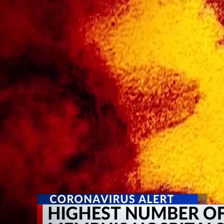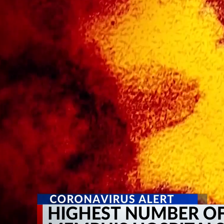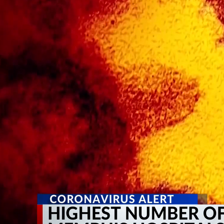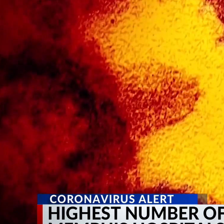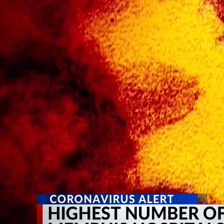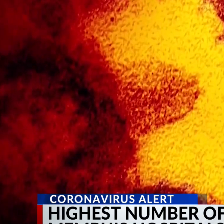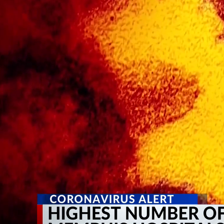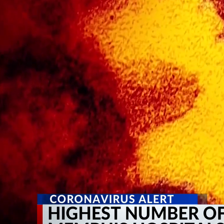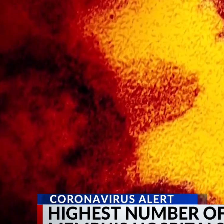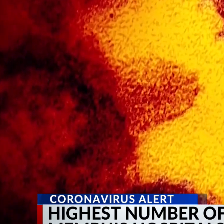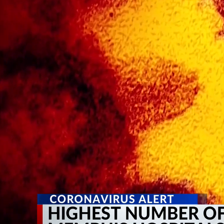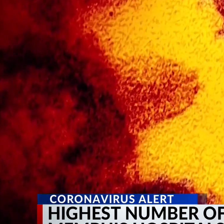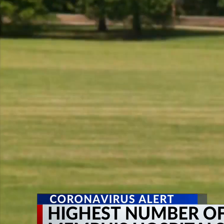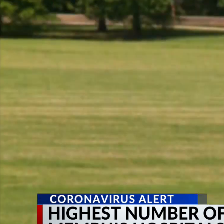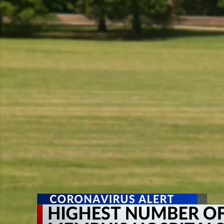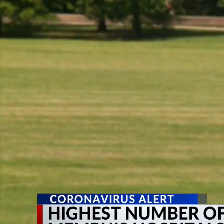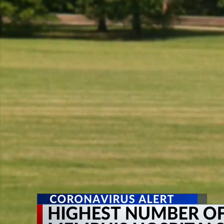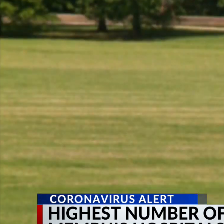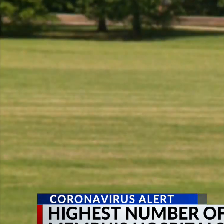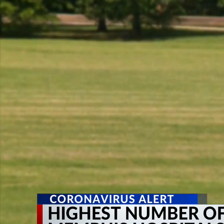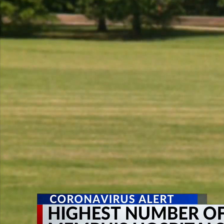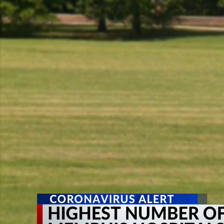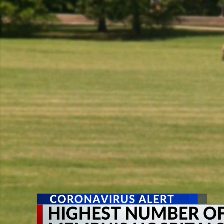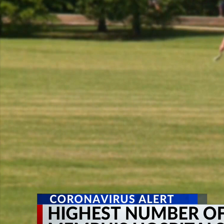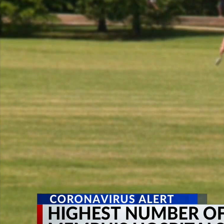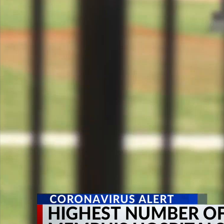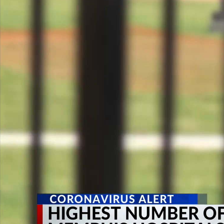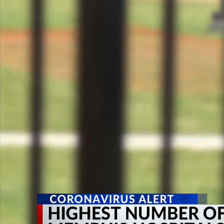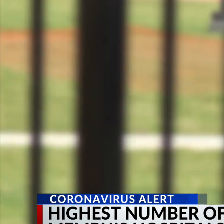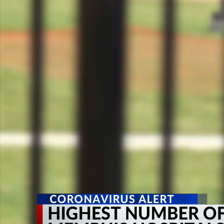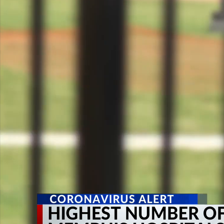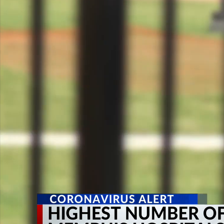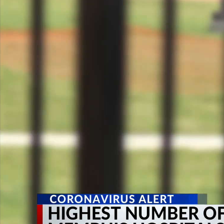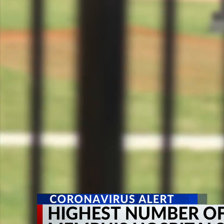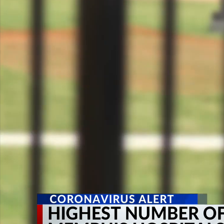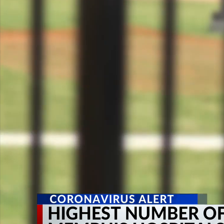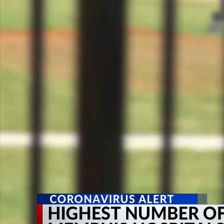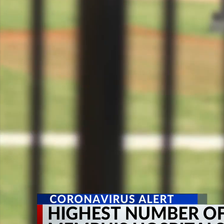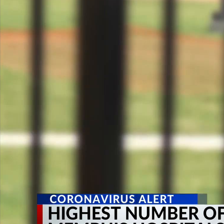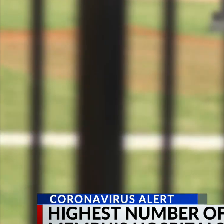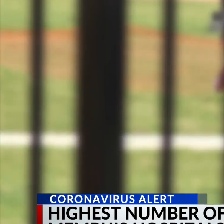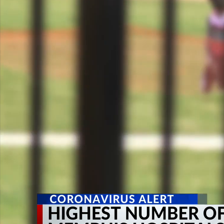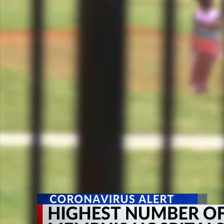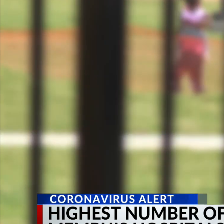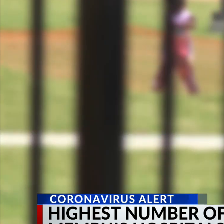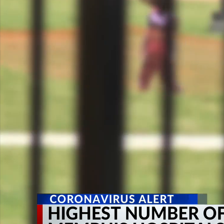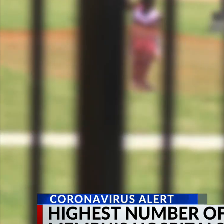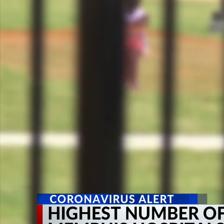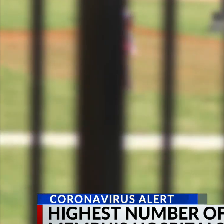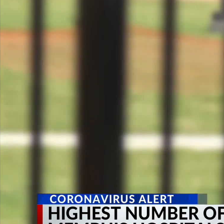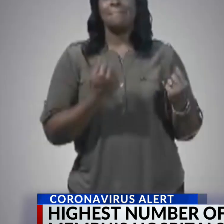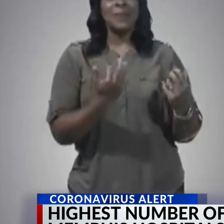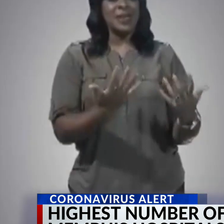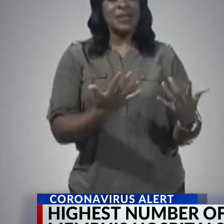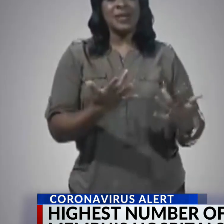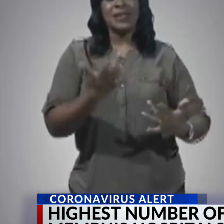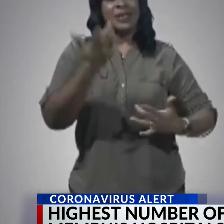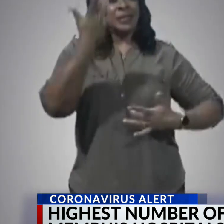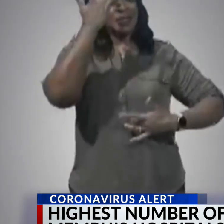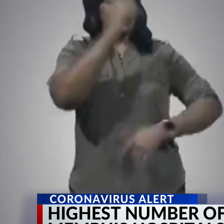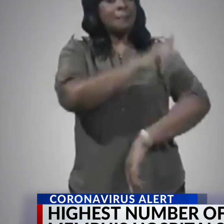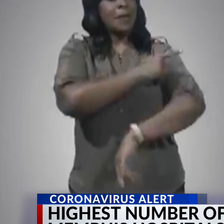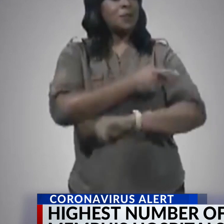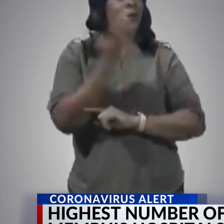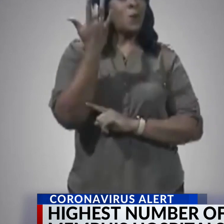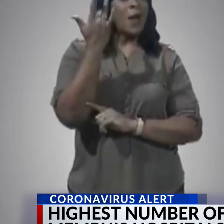antibodies. COVID isn't just a problem for adults. There are now more than 2700 active COVID cases in children. Dr.